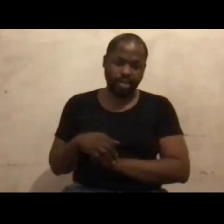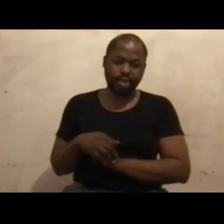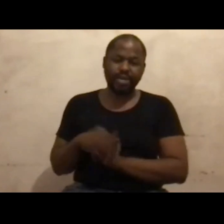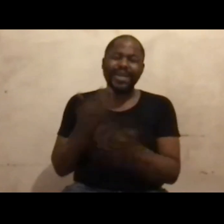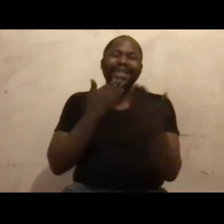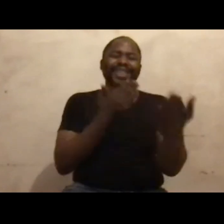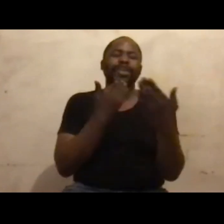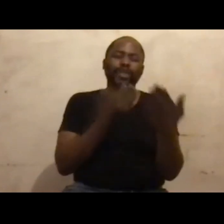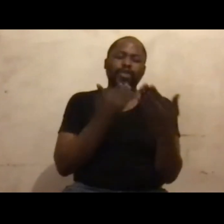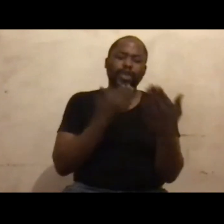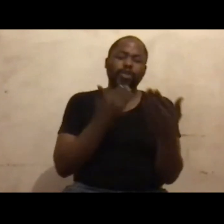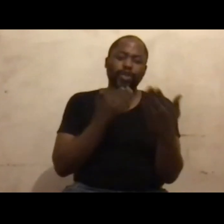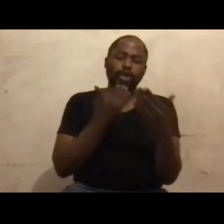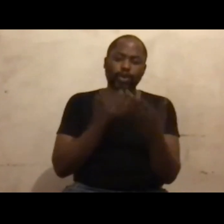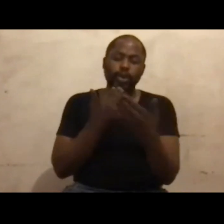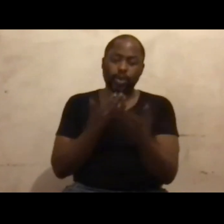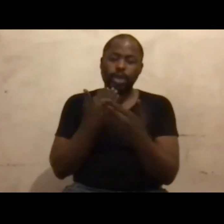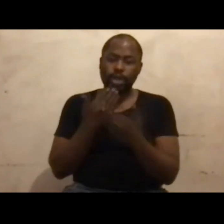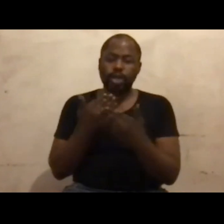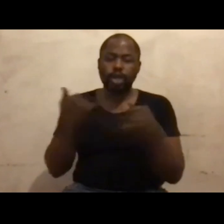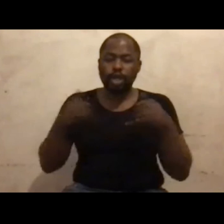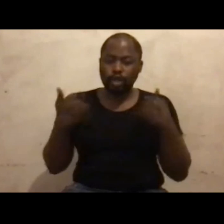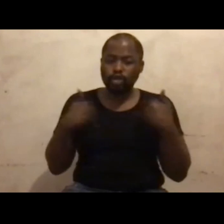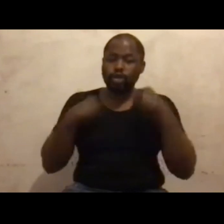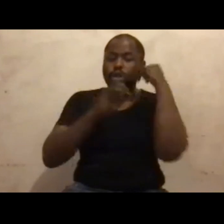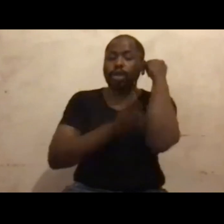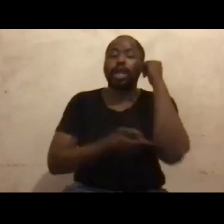much. Enjoy your last days in Gauteng.